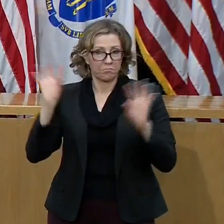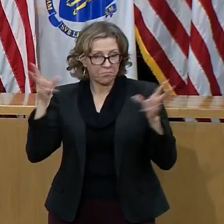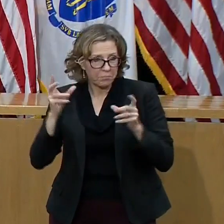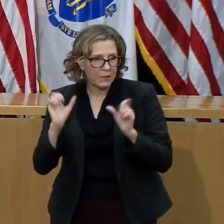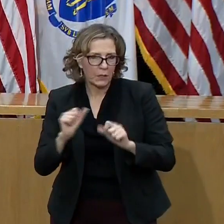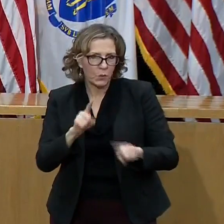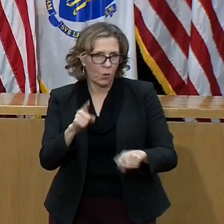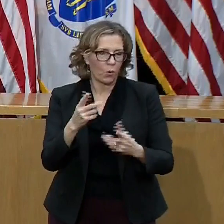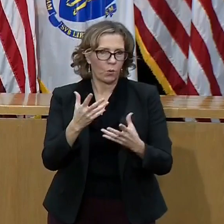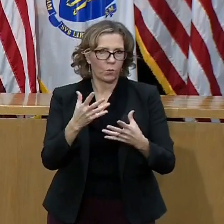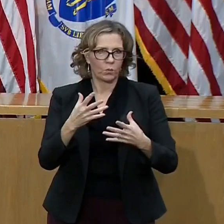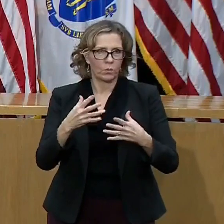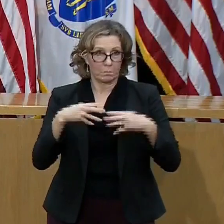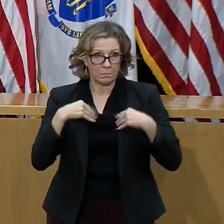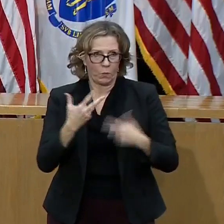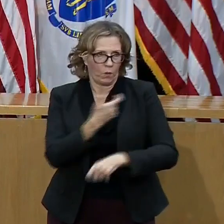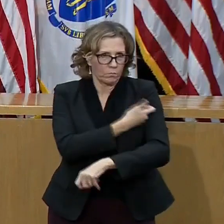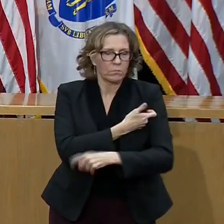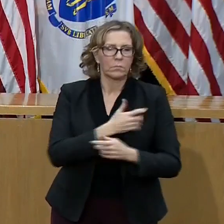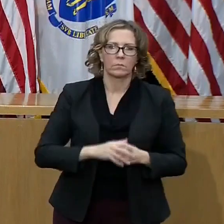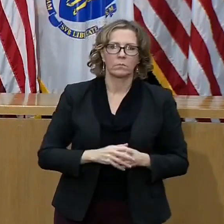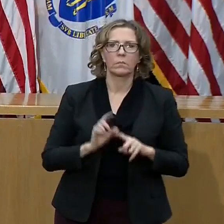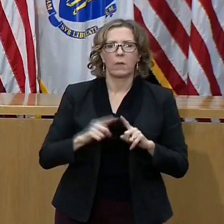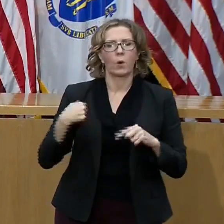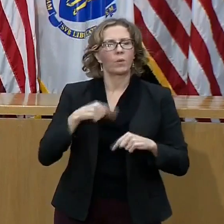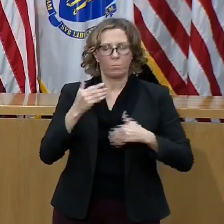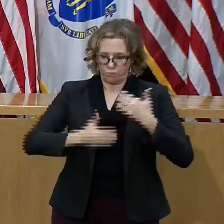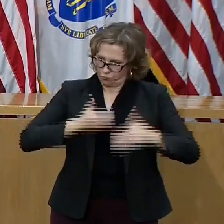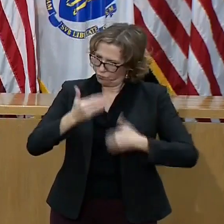ahead in this particular vaccination effort.